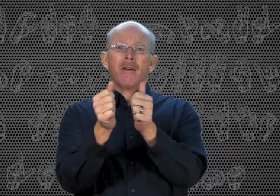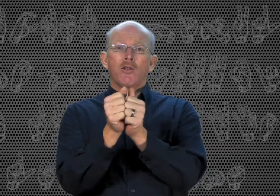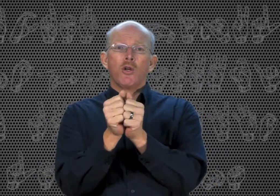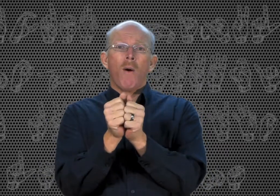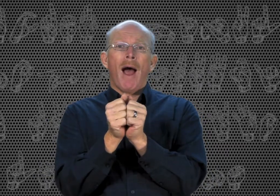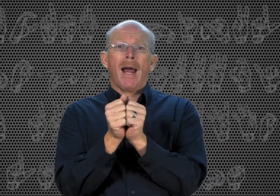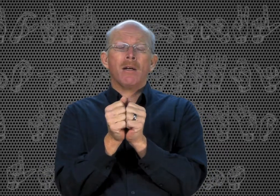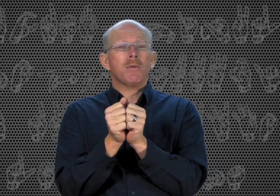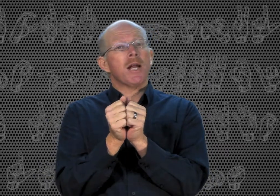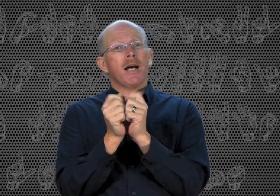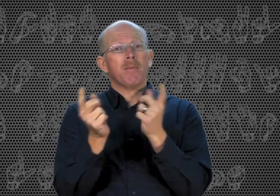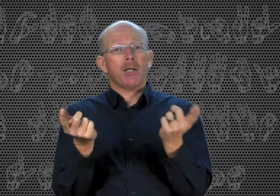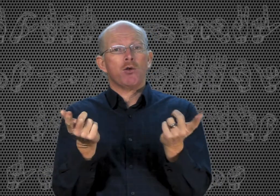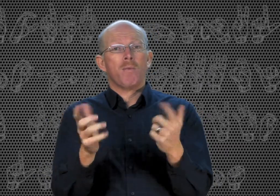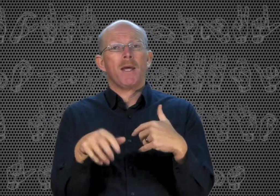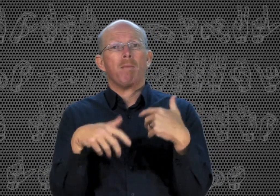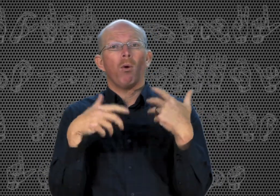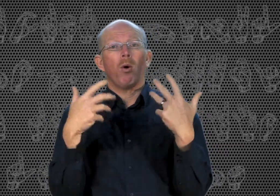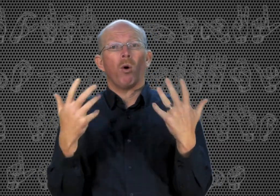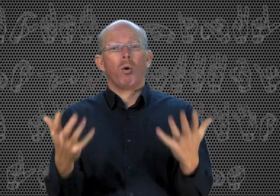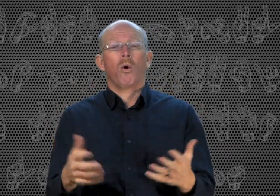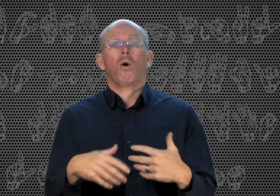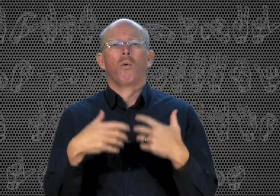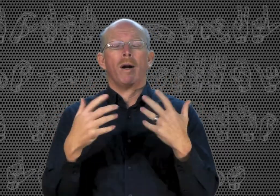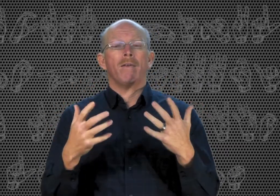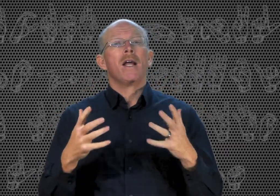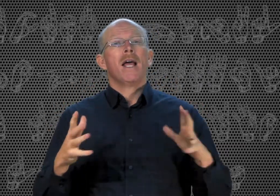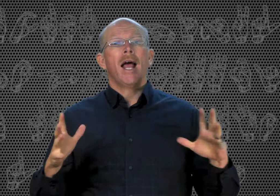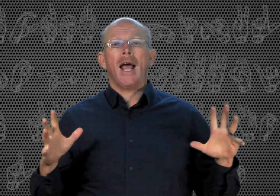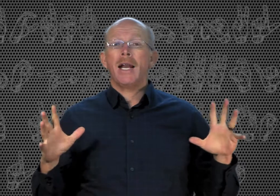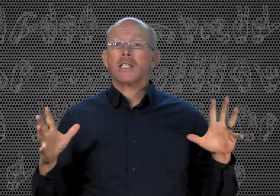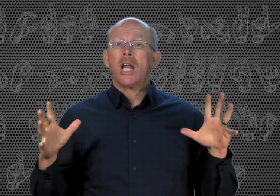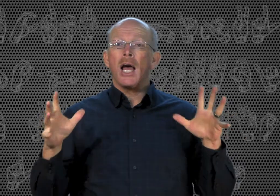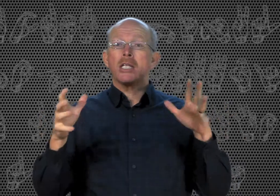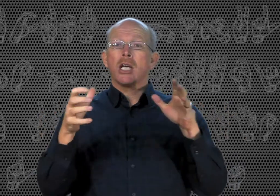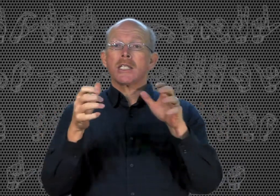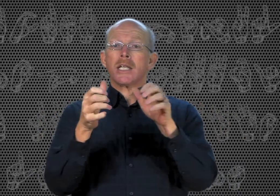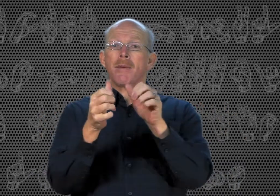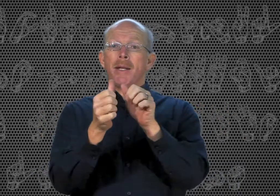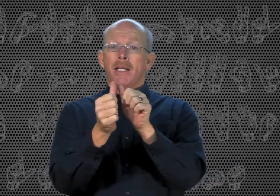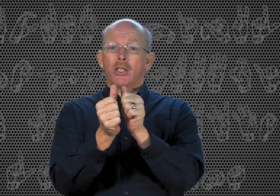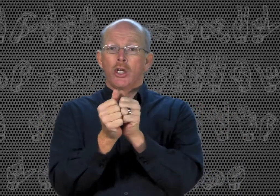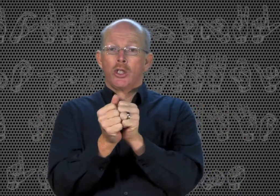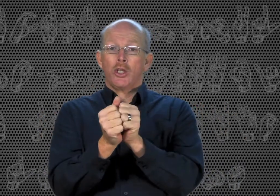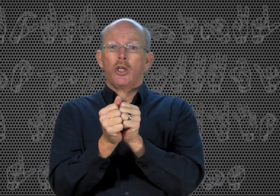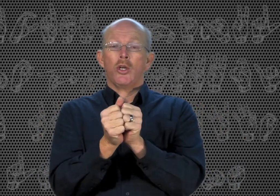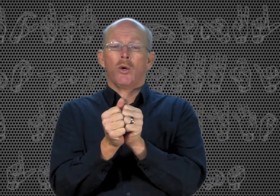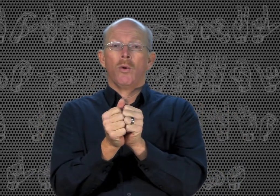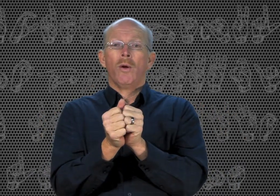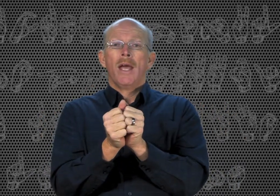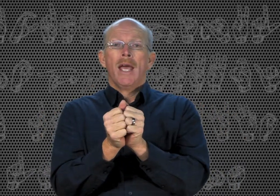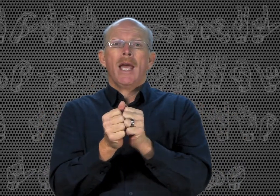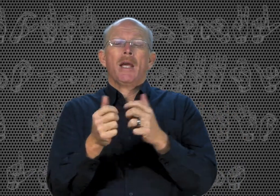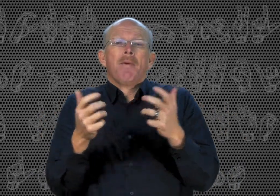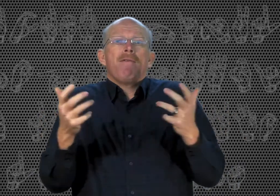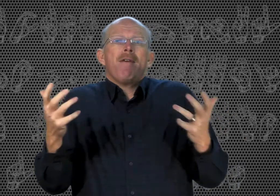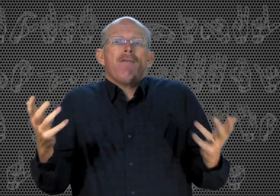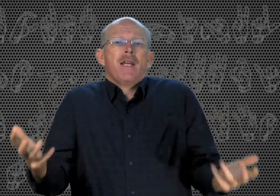of two items. Now it can be two people or whatever. And it's not just limited to two. It could be 15